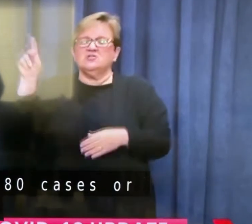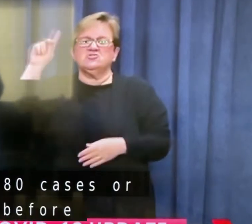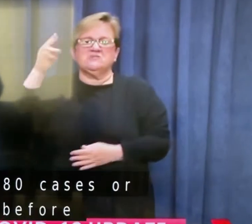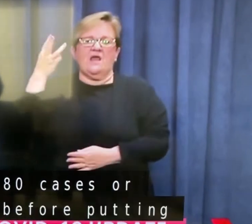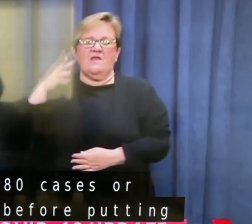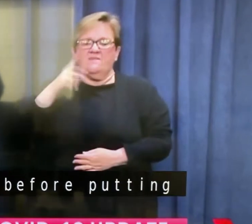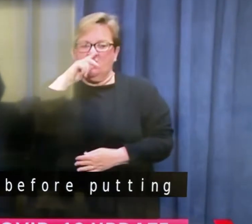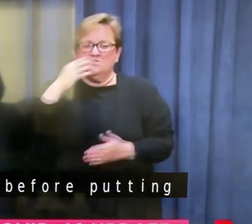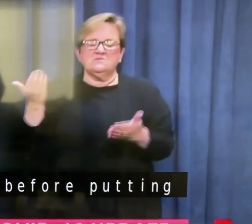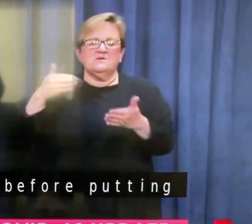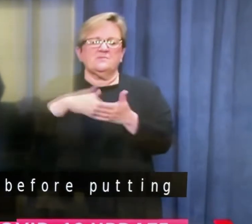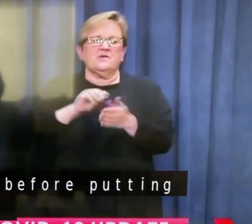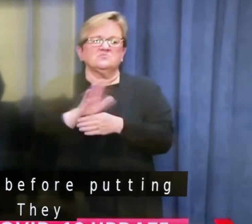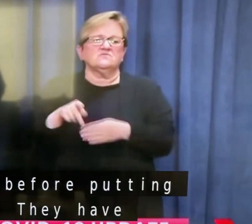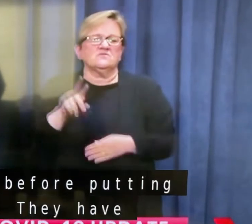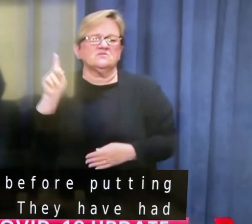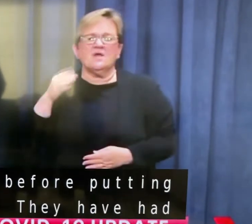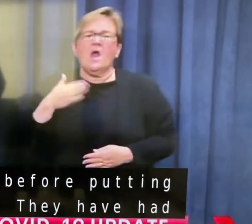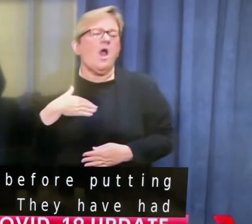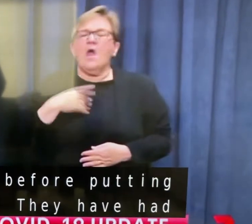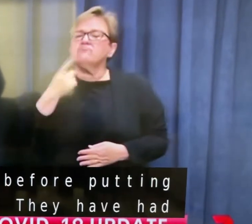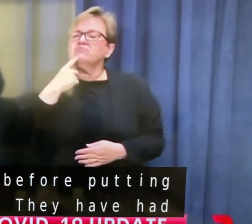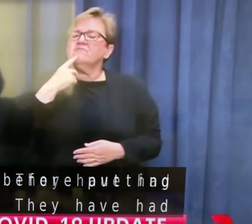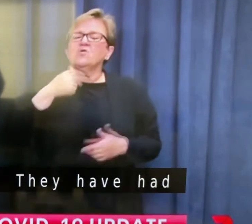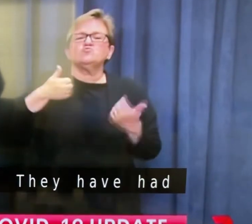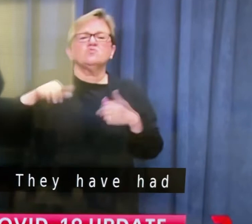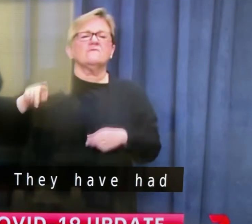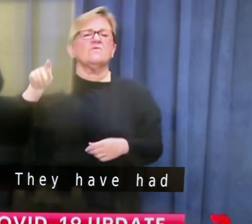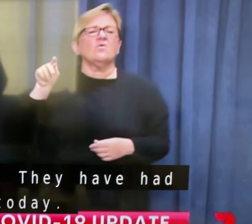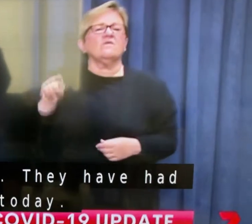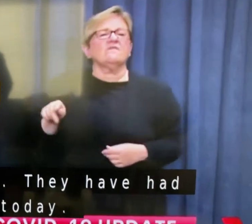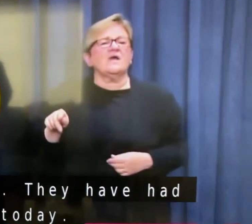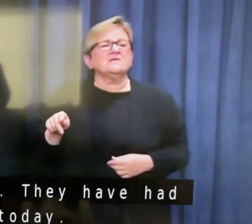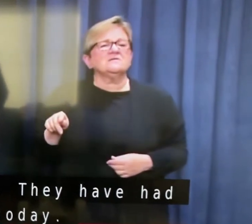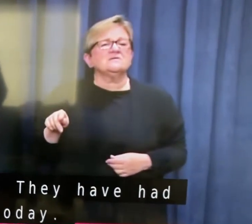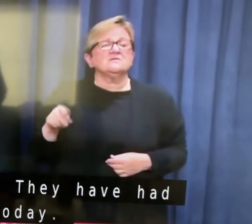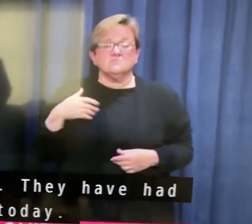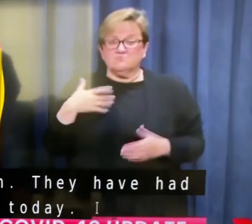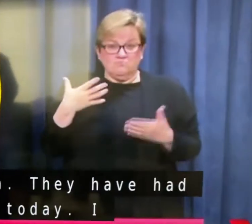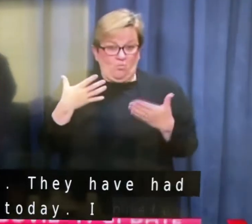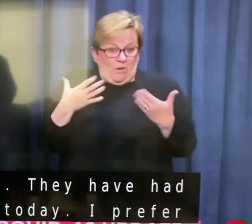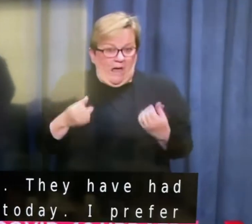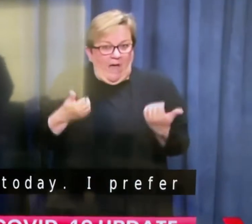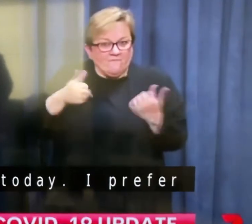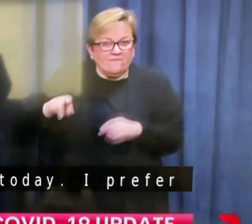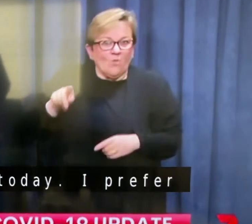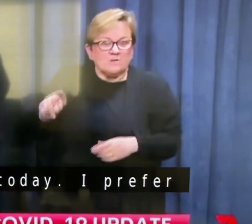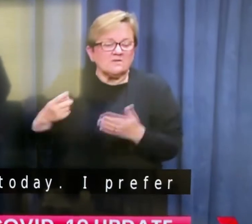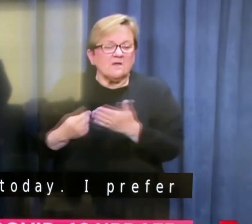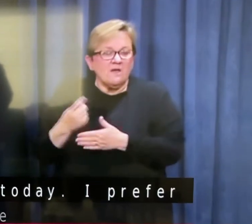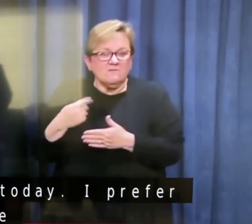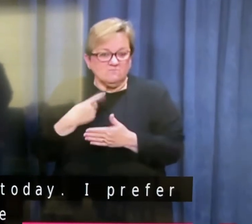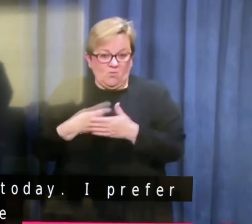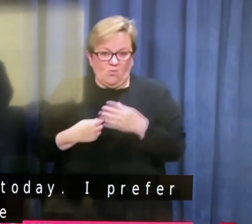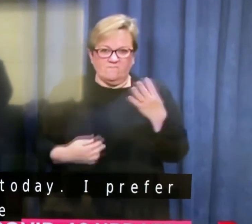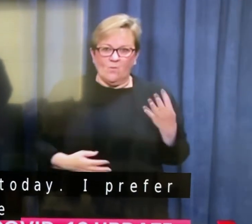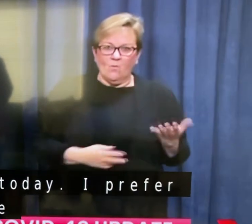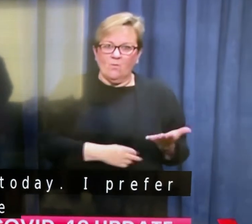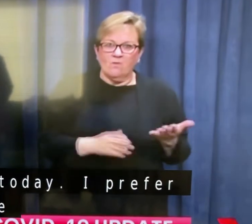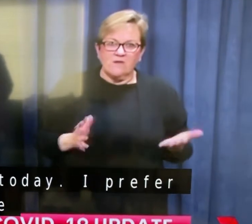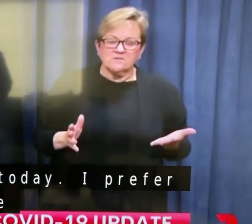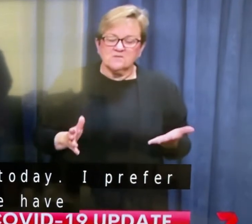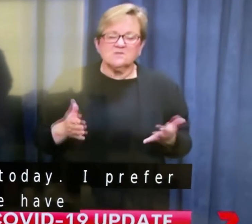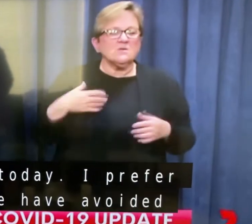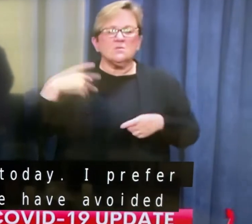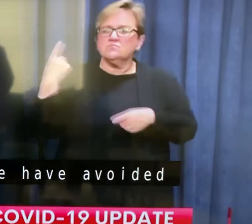today. I prefer to avoid that. And so we have avoided that. So by acting quickly and